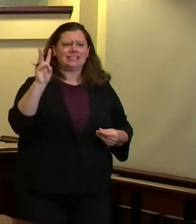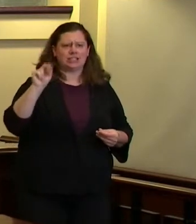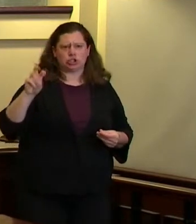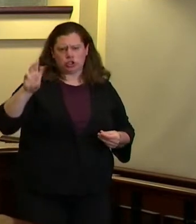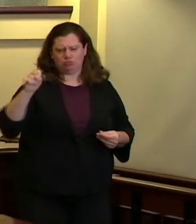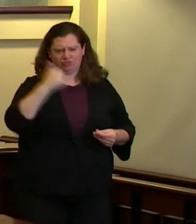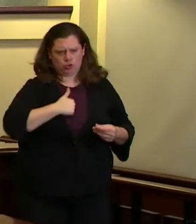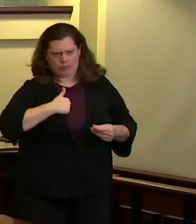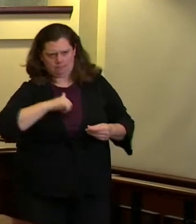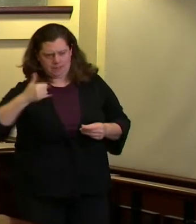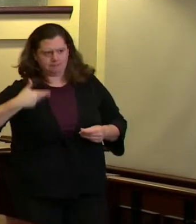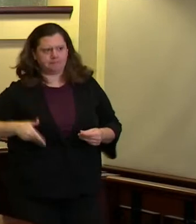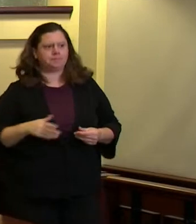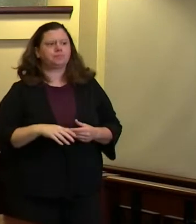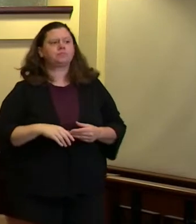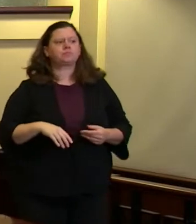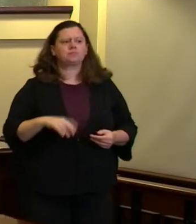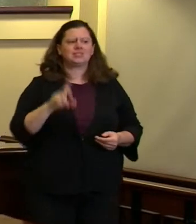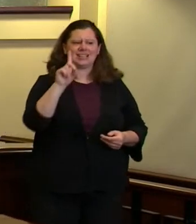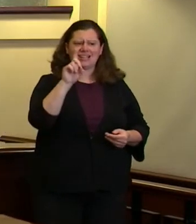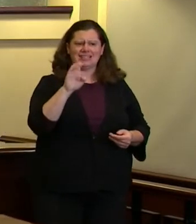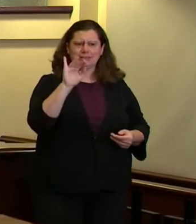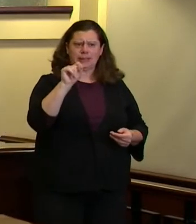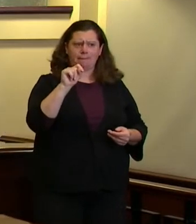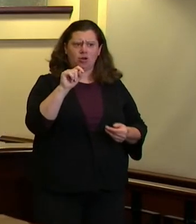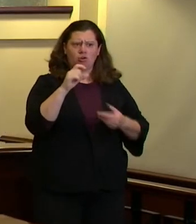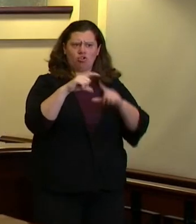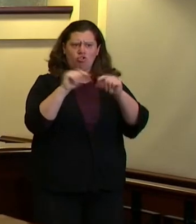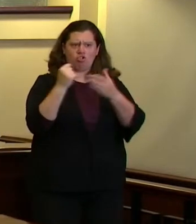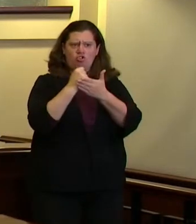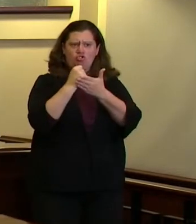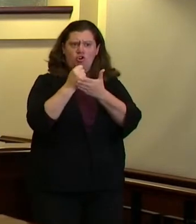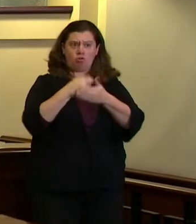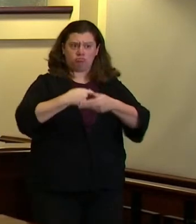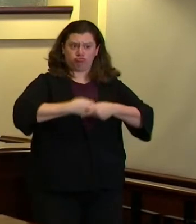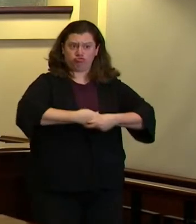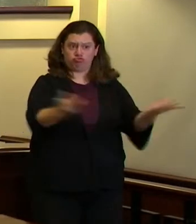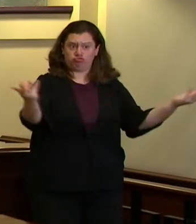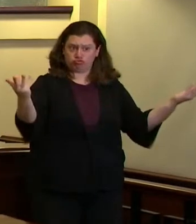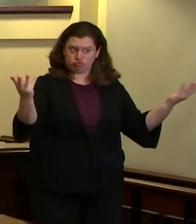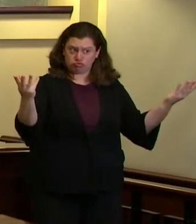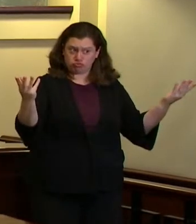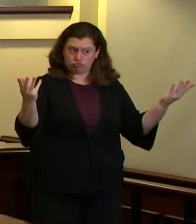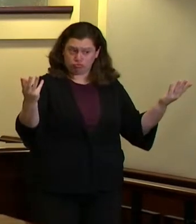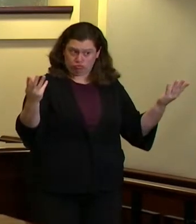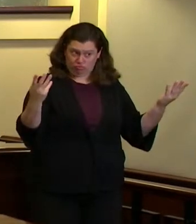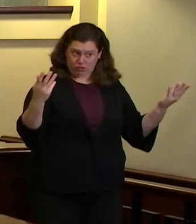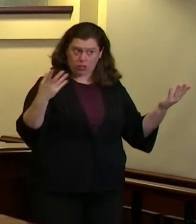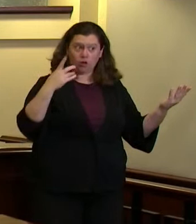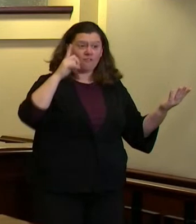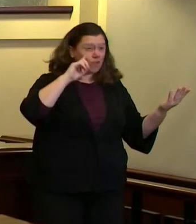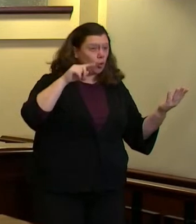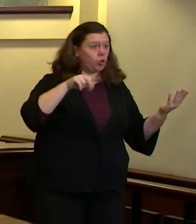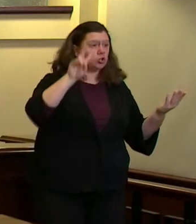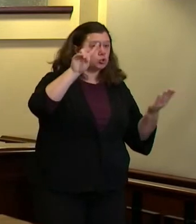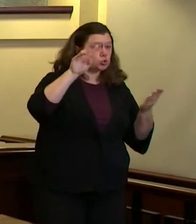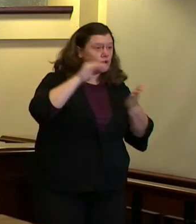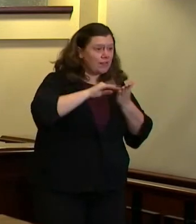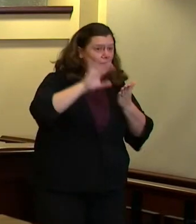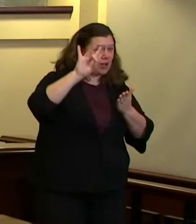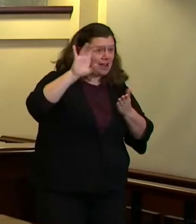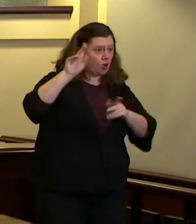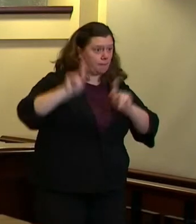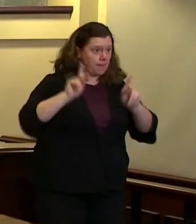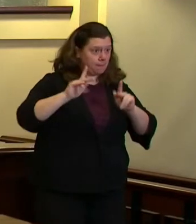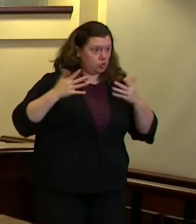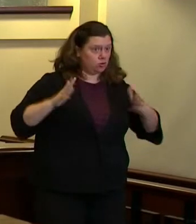cards that are going to be going out to portfingers and how the general public can apply um $2,800 you know the $500 gift